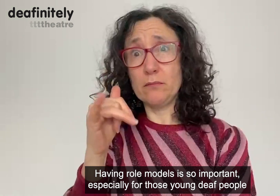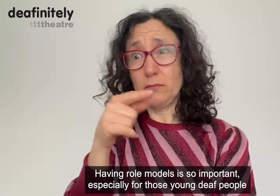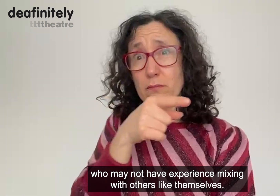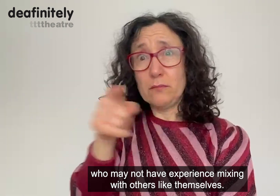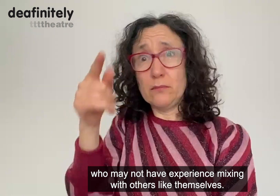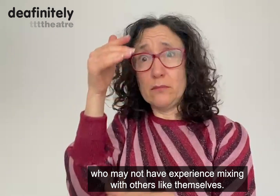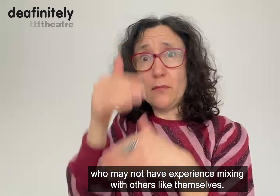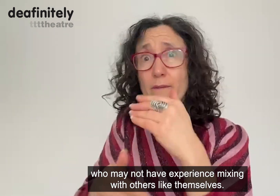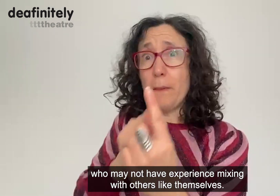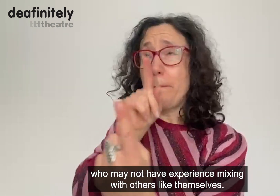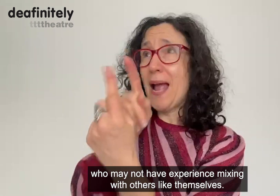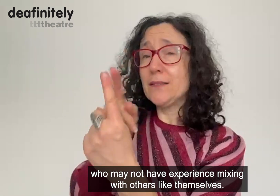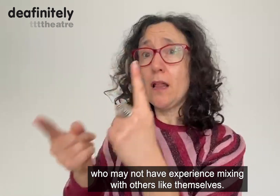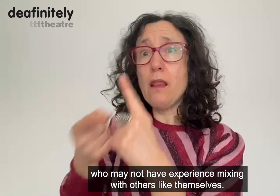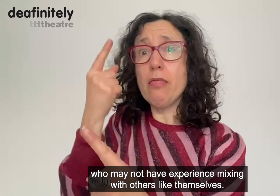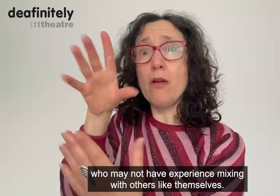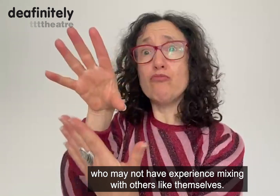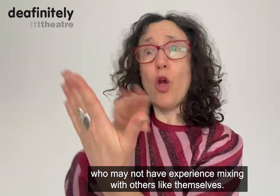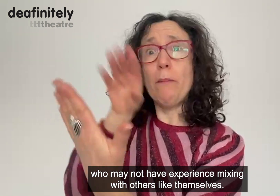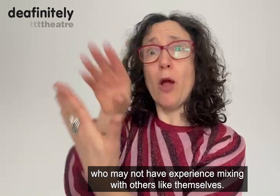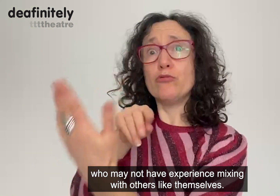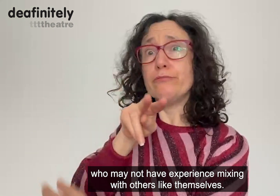not have experience mixing with others like themselves.